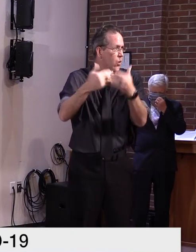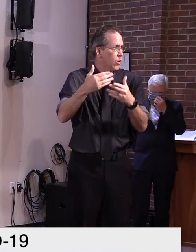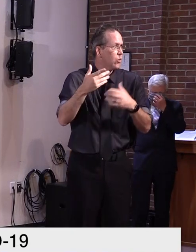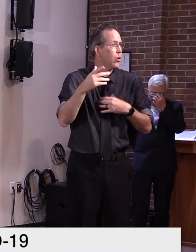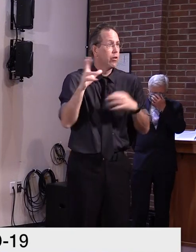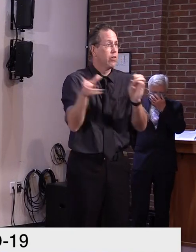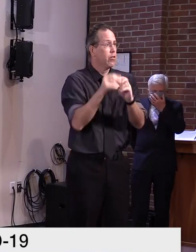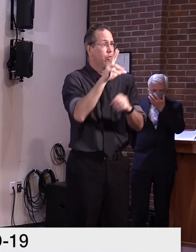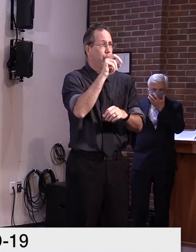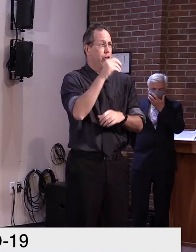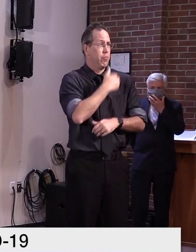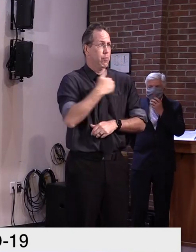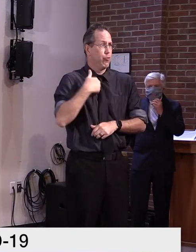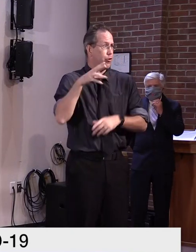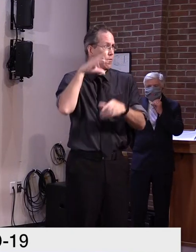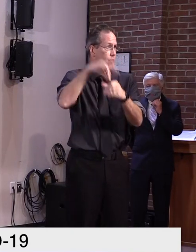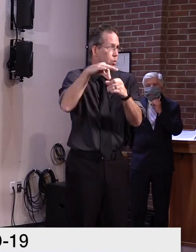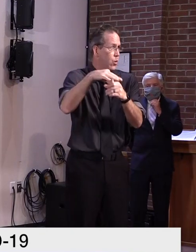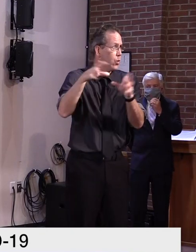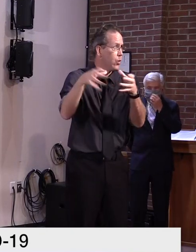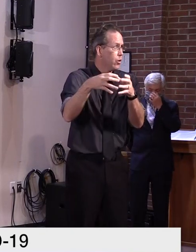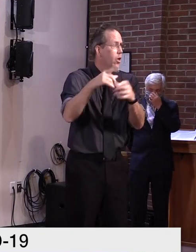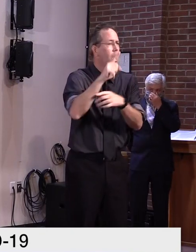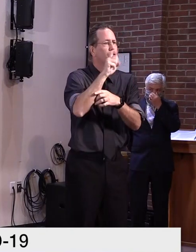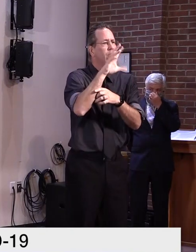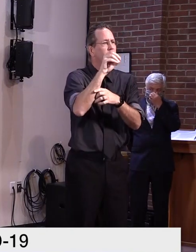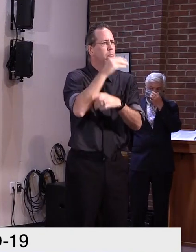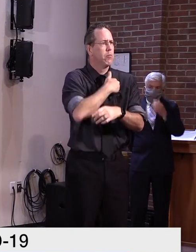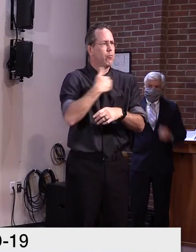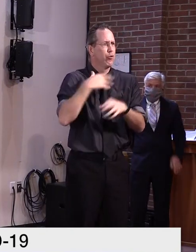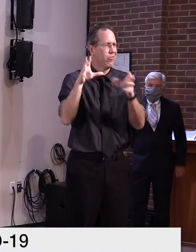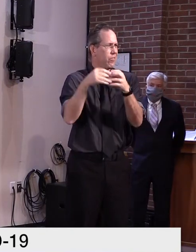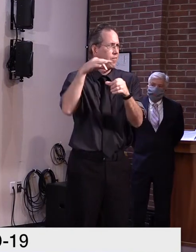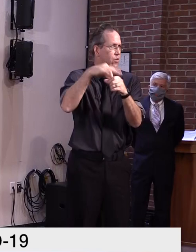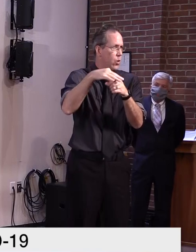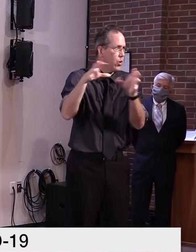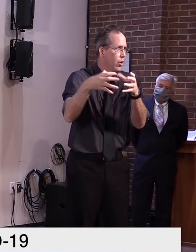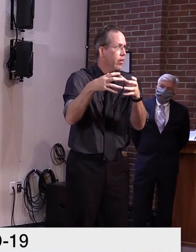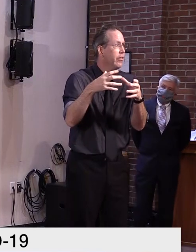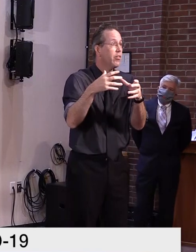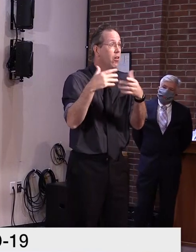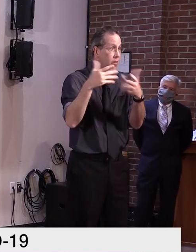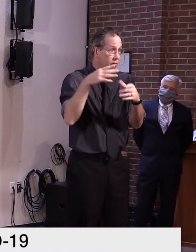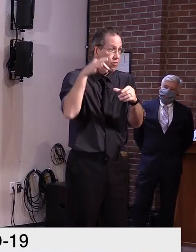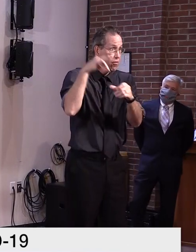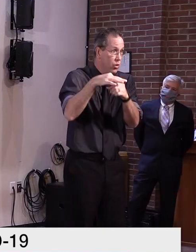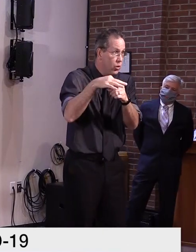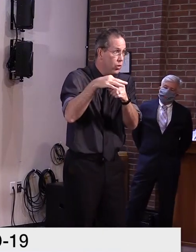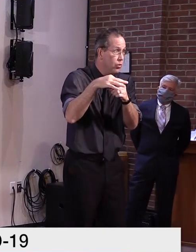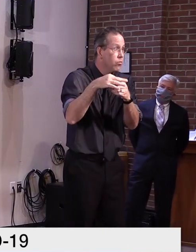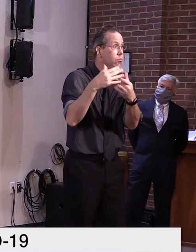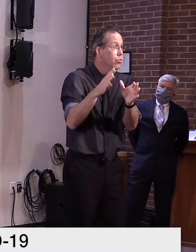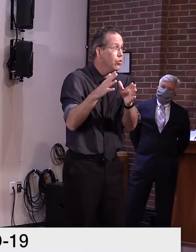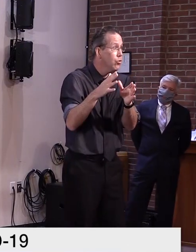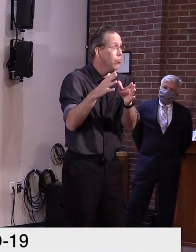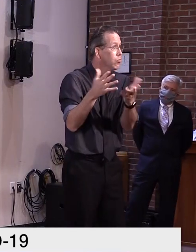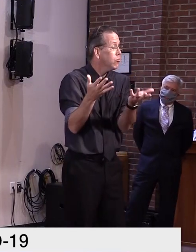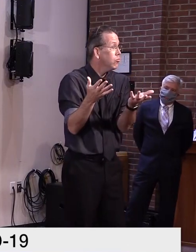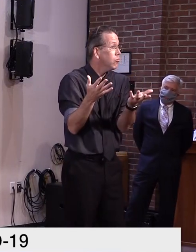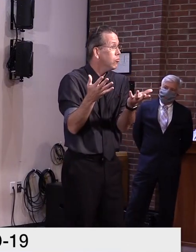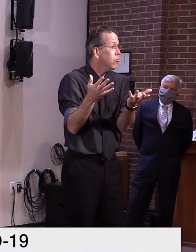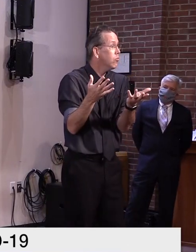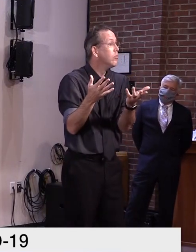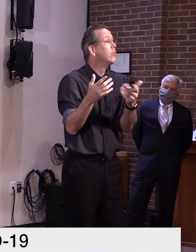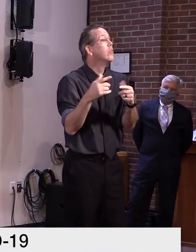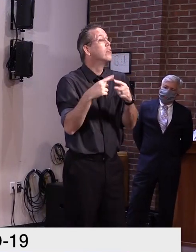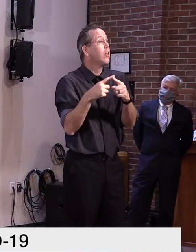representatives. Uh, and then they, uh, they take a vote, uh, which they did. Uh, there's, there's two readings of that first reading